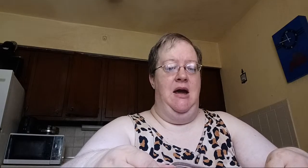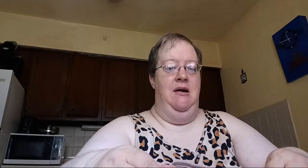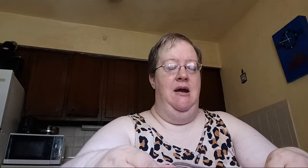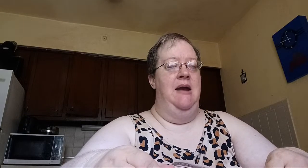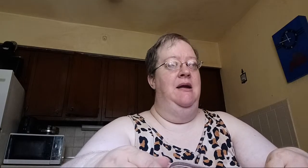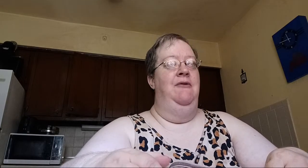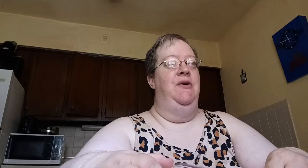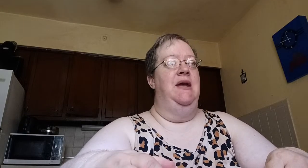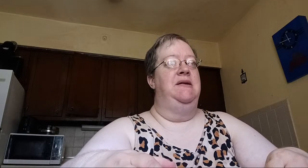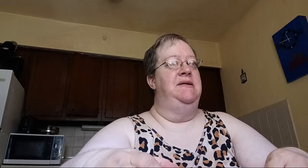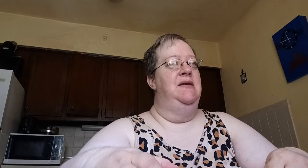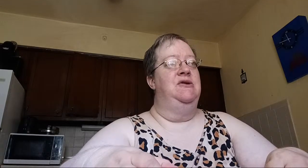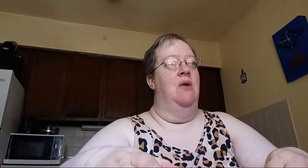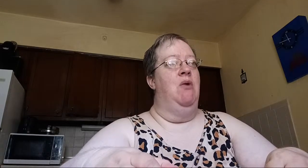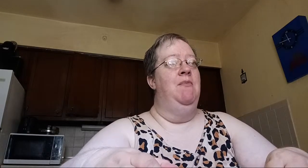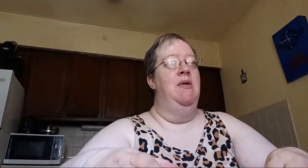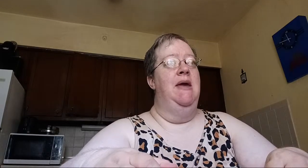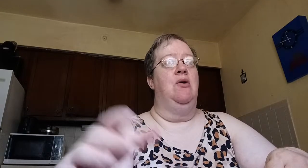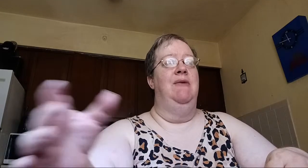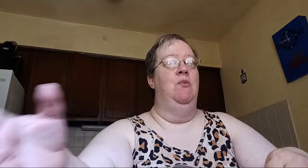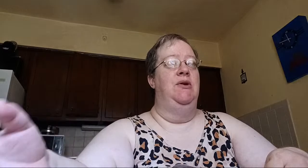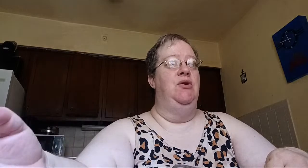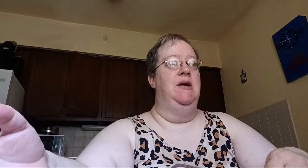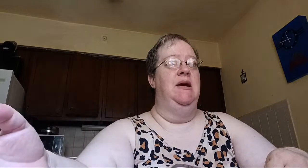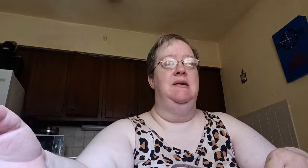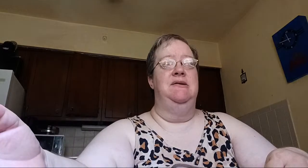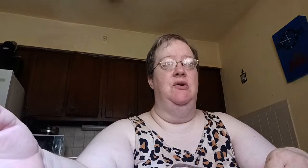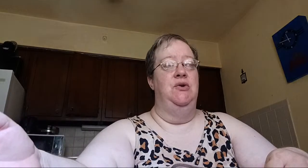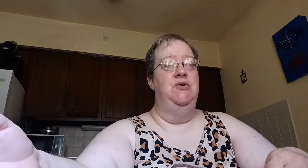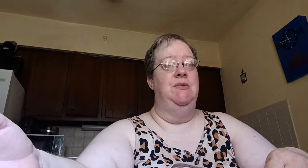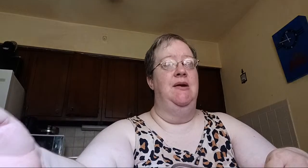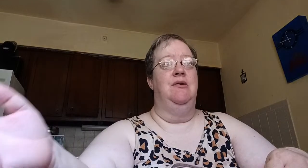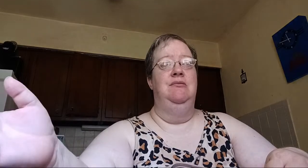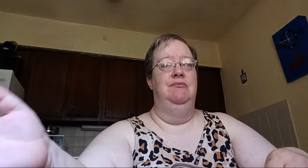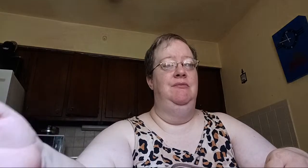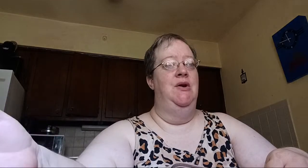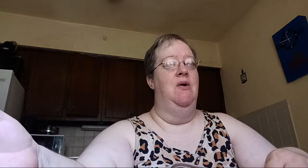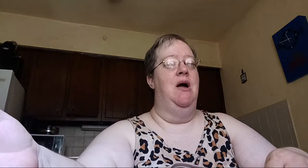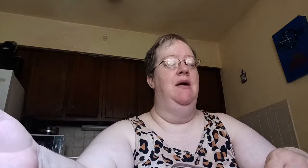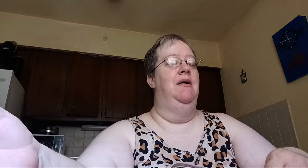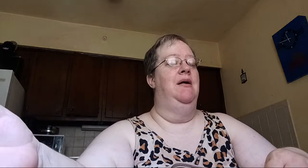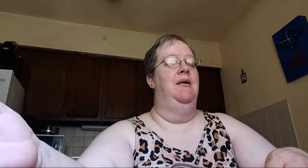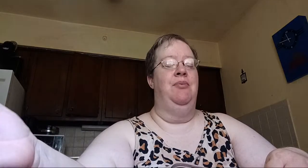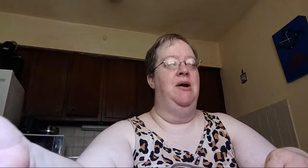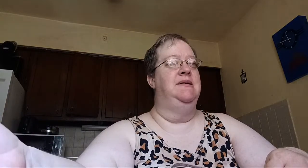And if you get to see this on Rumble later, even when you're looking at this on YouTube later, you know, praise God.